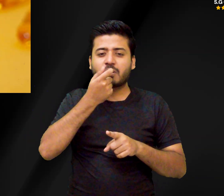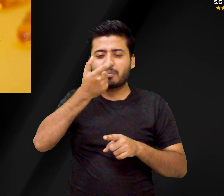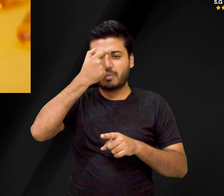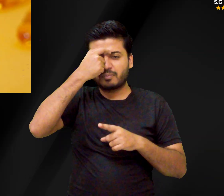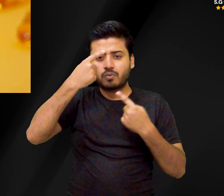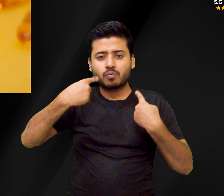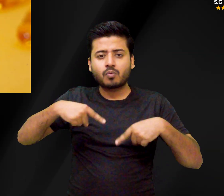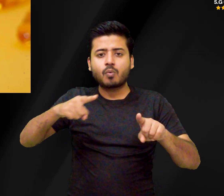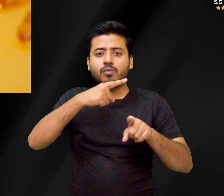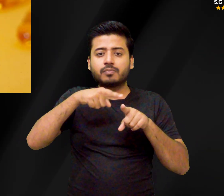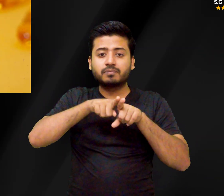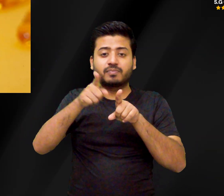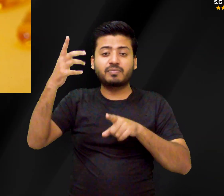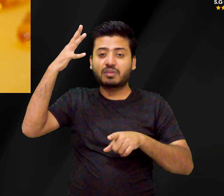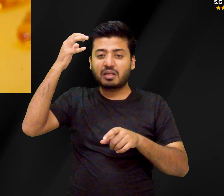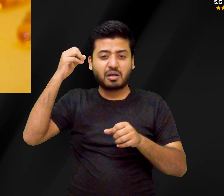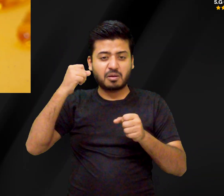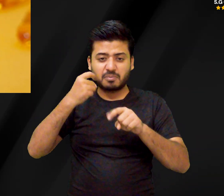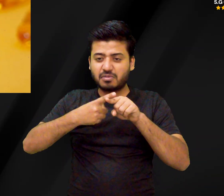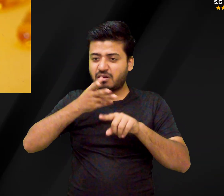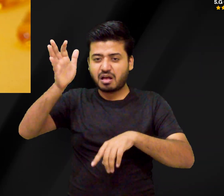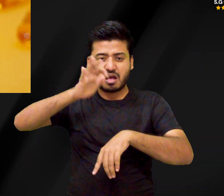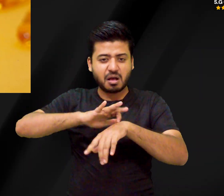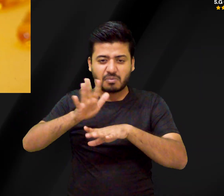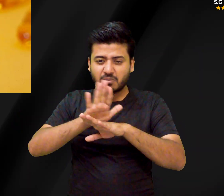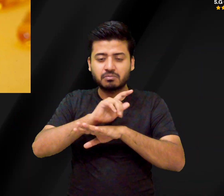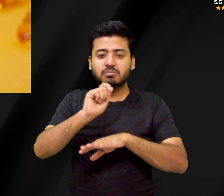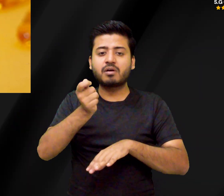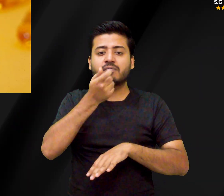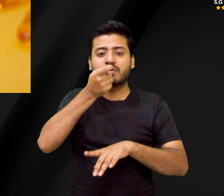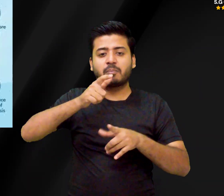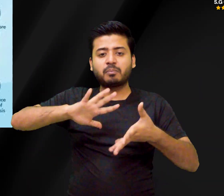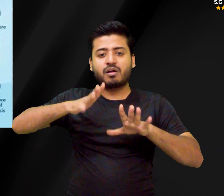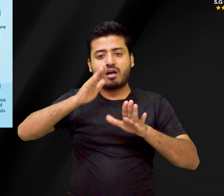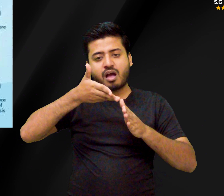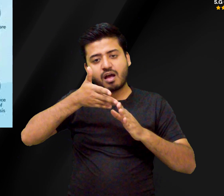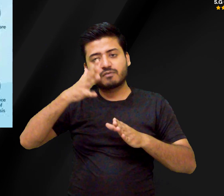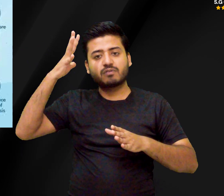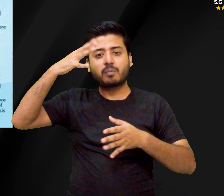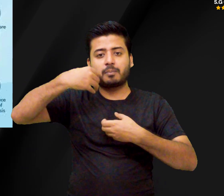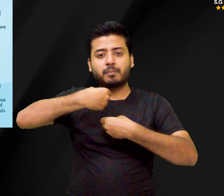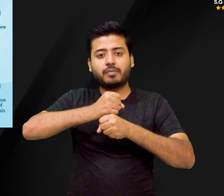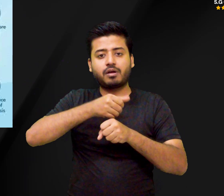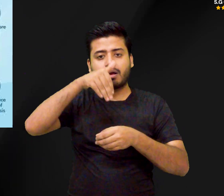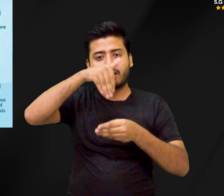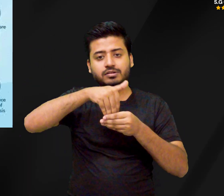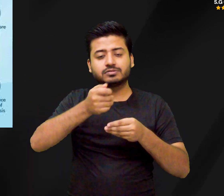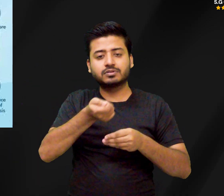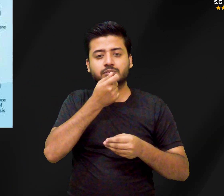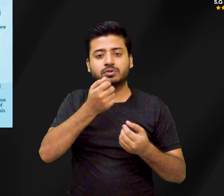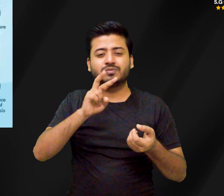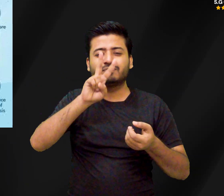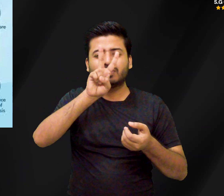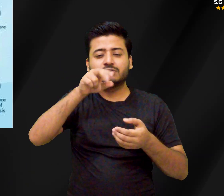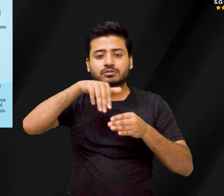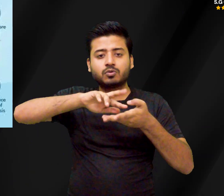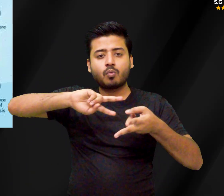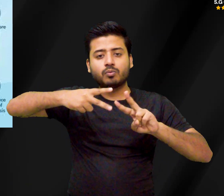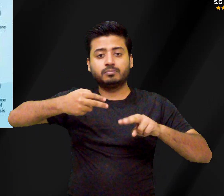When your skin is exposed to sunlight, it produces vitamin D. People who spend most of their time indoors in offices and